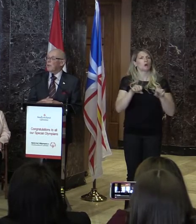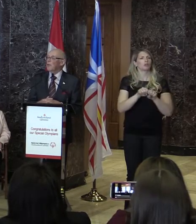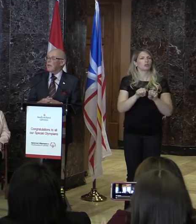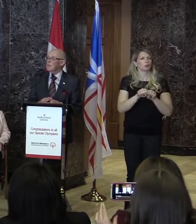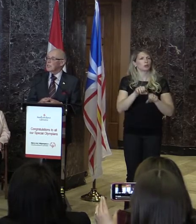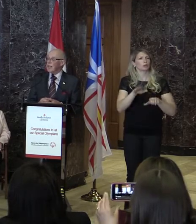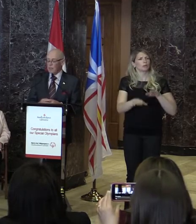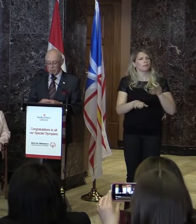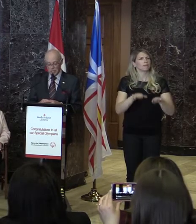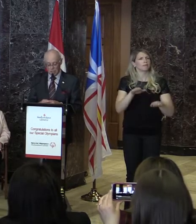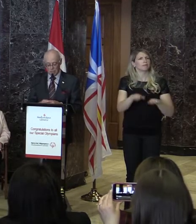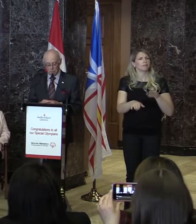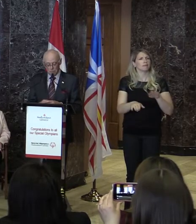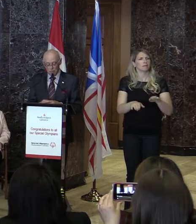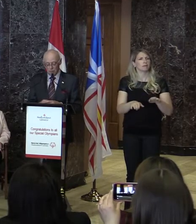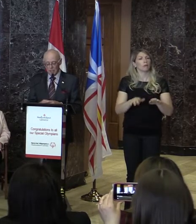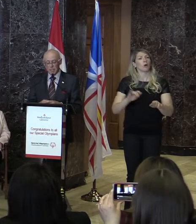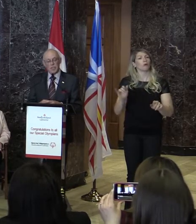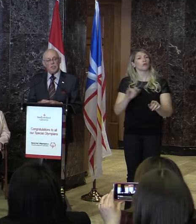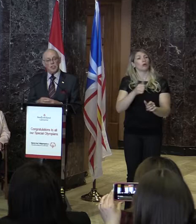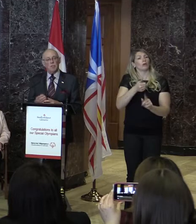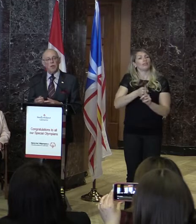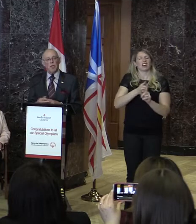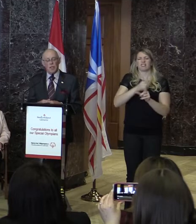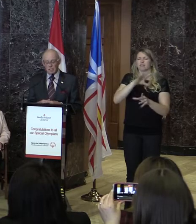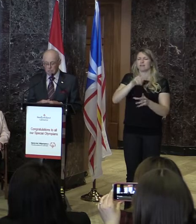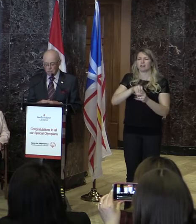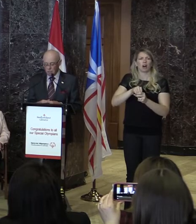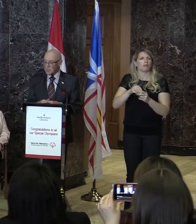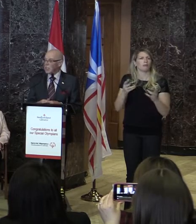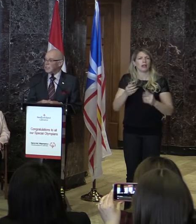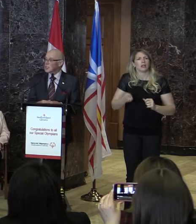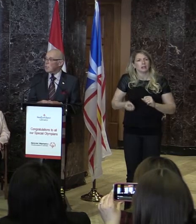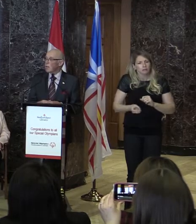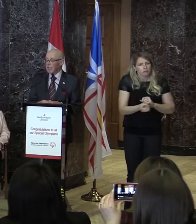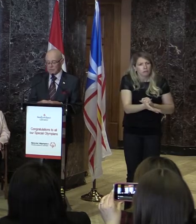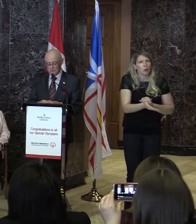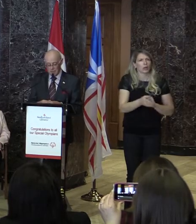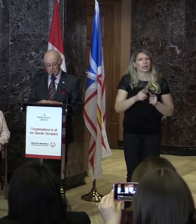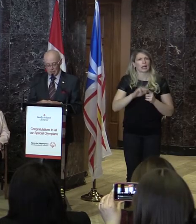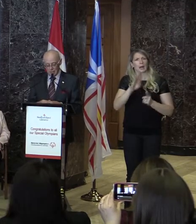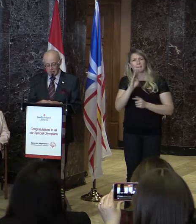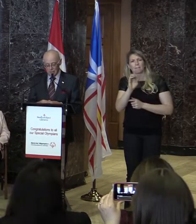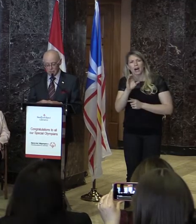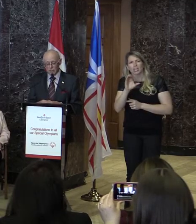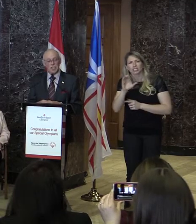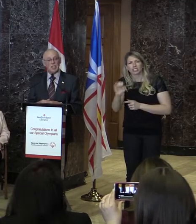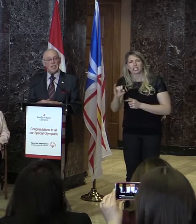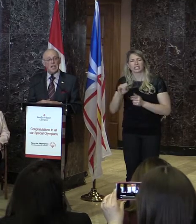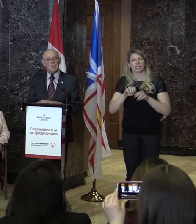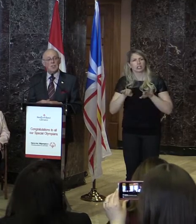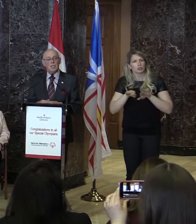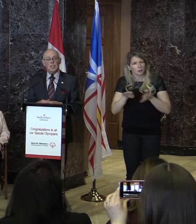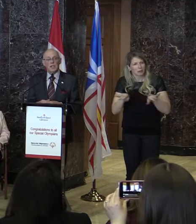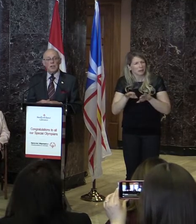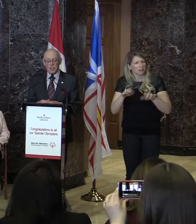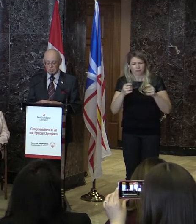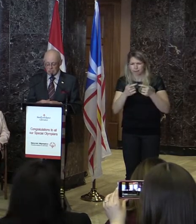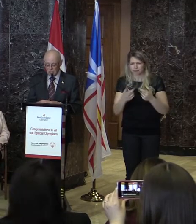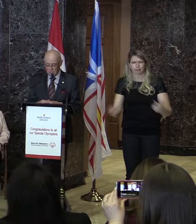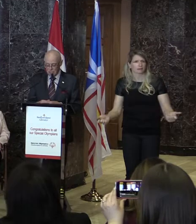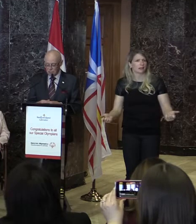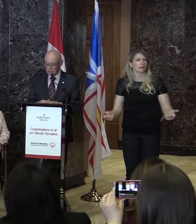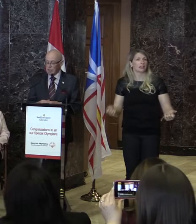programs Gander Wings Club put on, such as bowling, bocce and swimming. At the recent games in